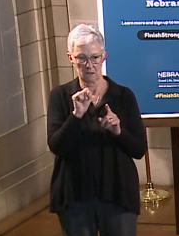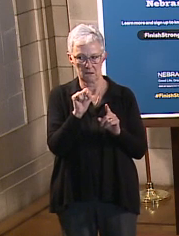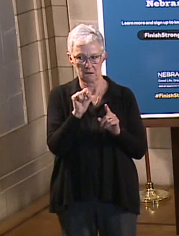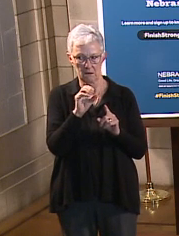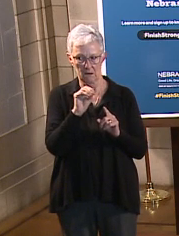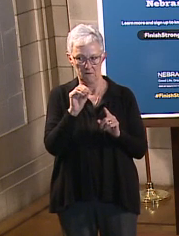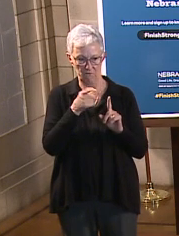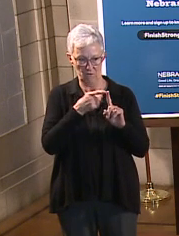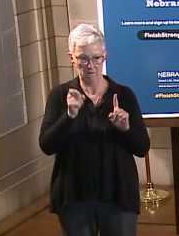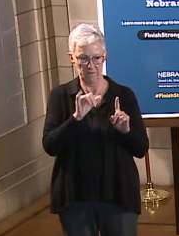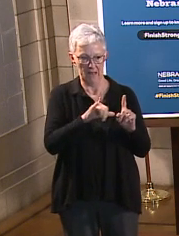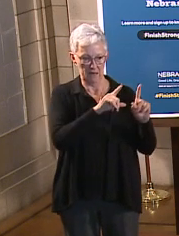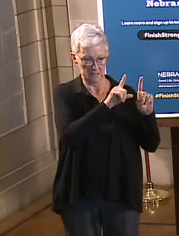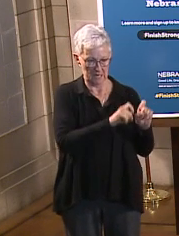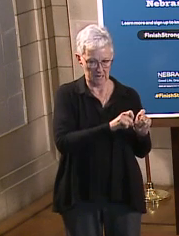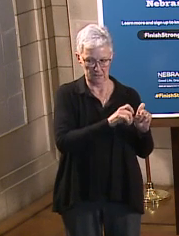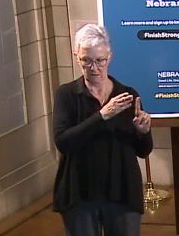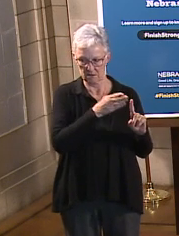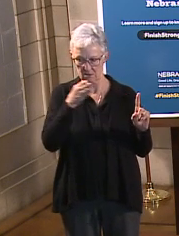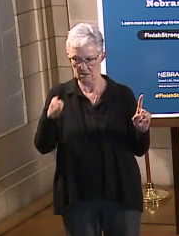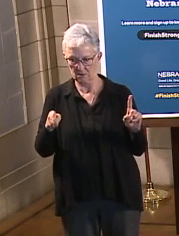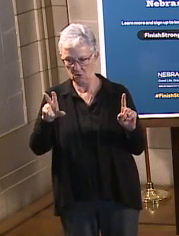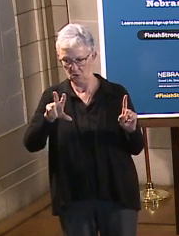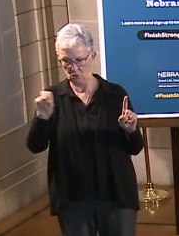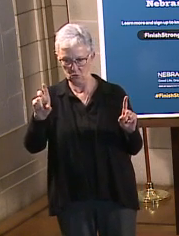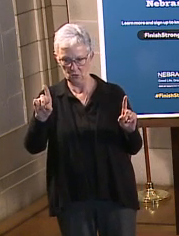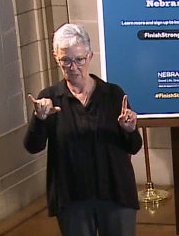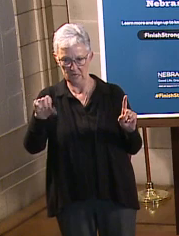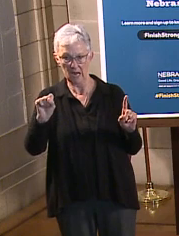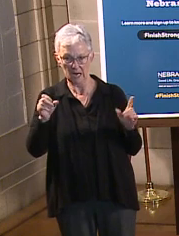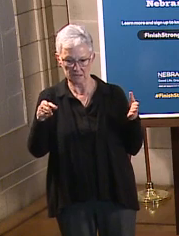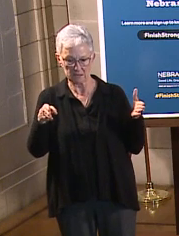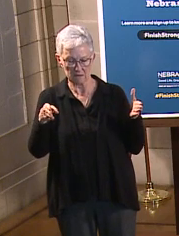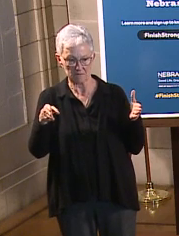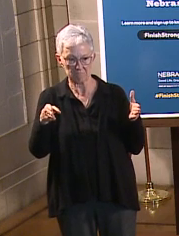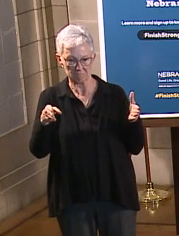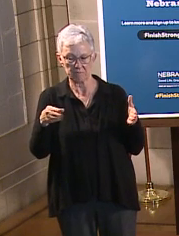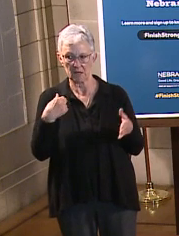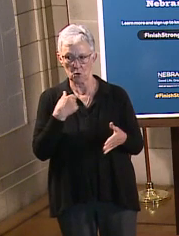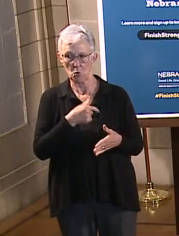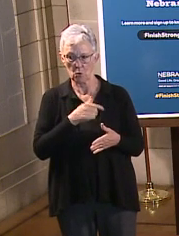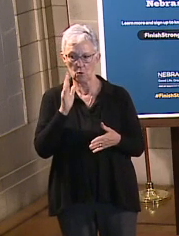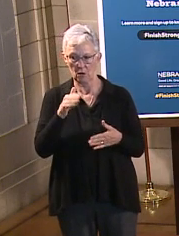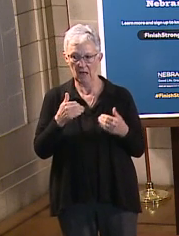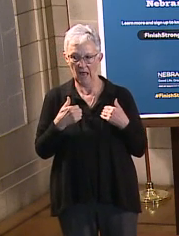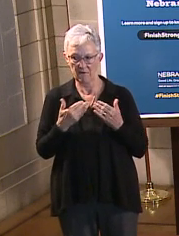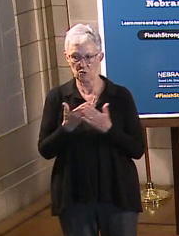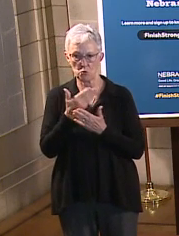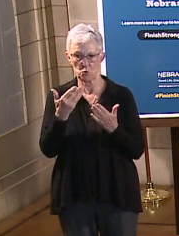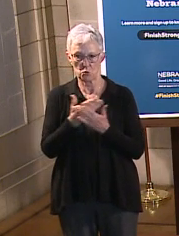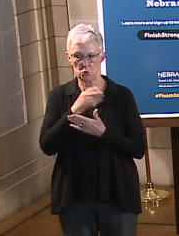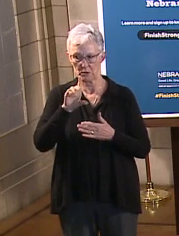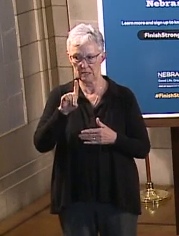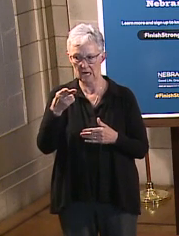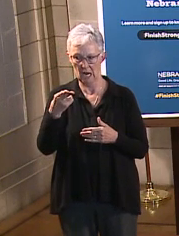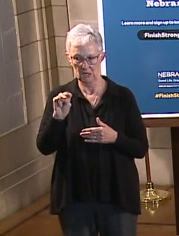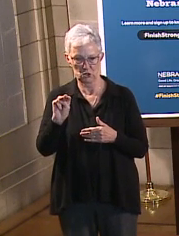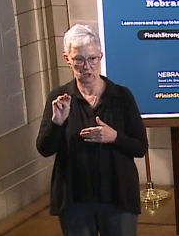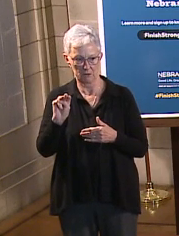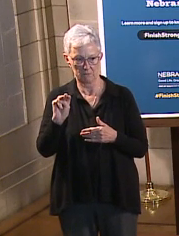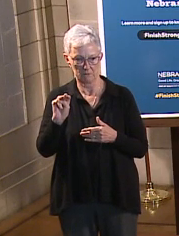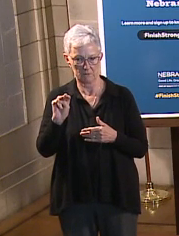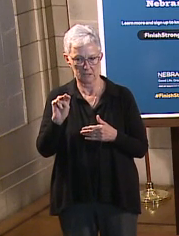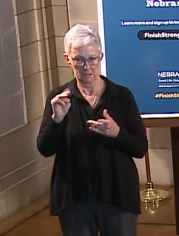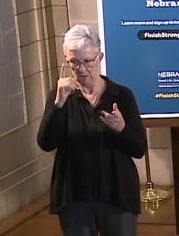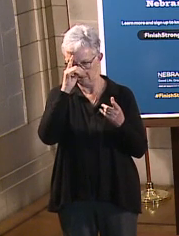the test being completed. So, um, we will have those updated DHMs out for everybody a little bit later on this